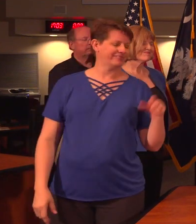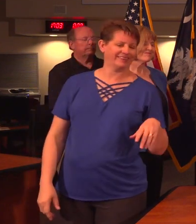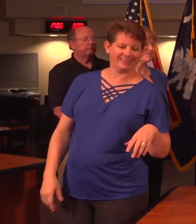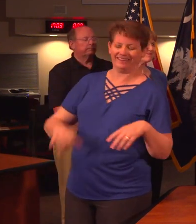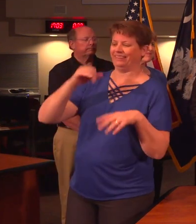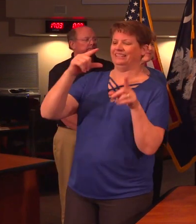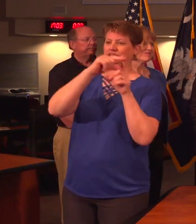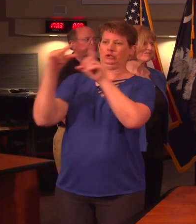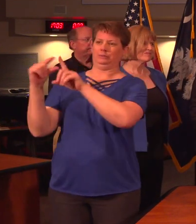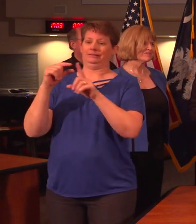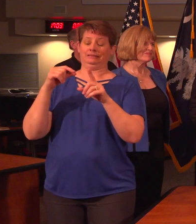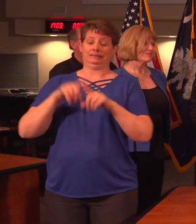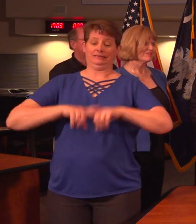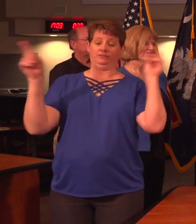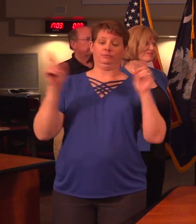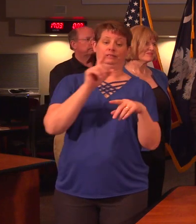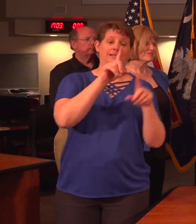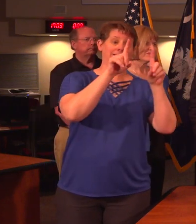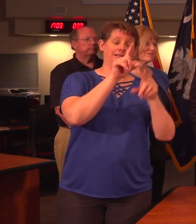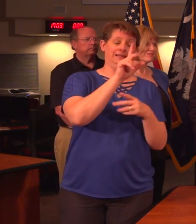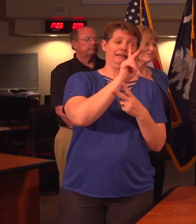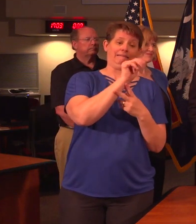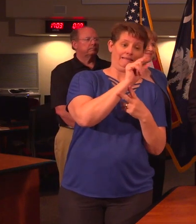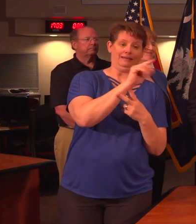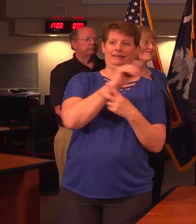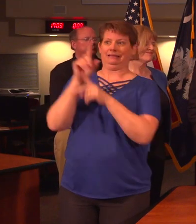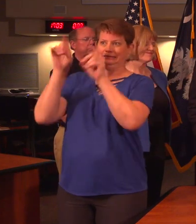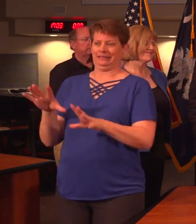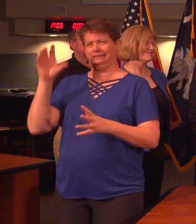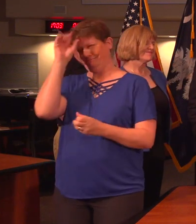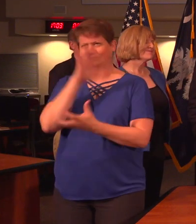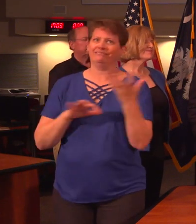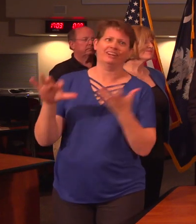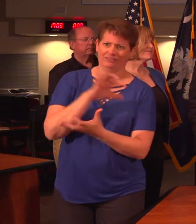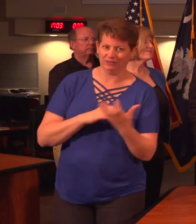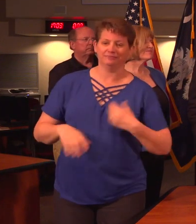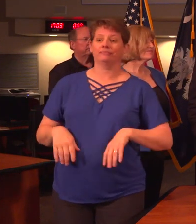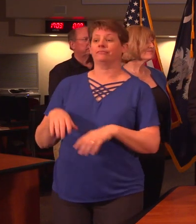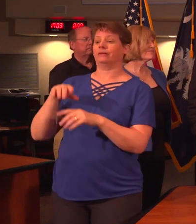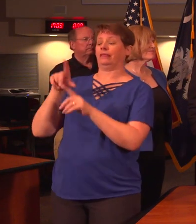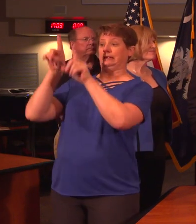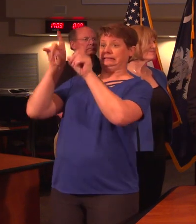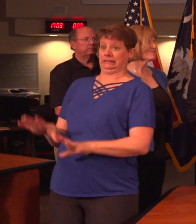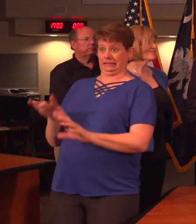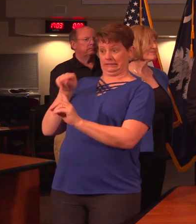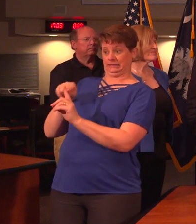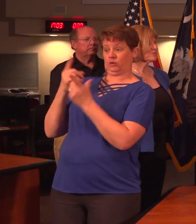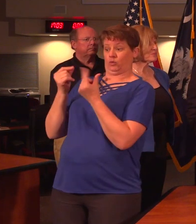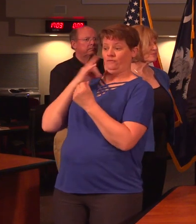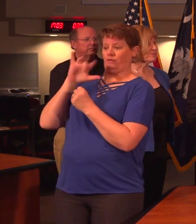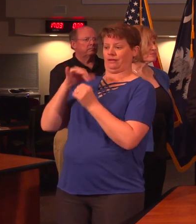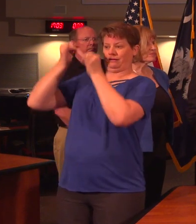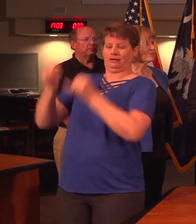this terminology the difference between a kit and a test is creating a lot of confusion a test is what is performed on